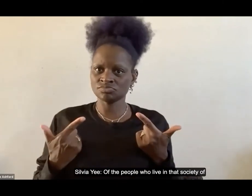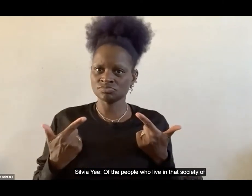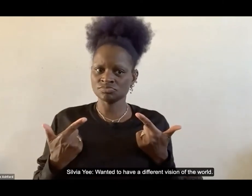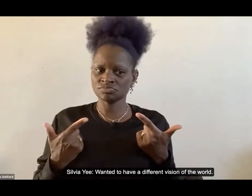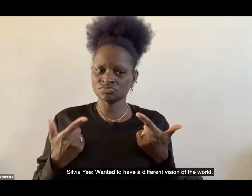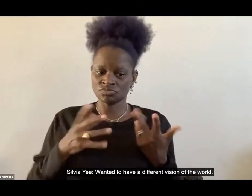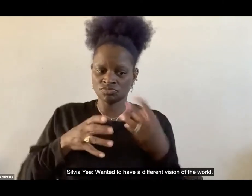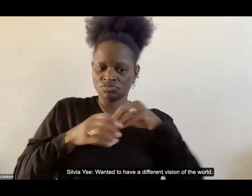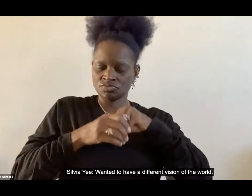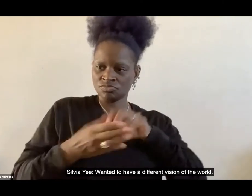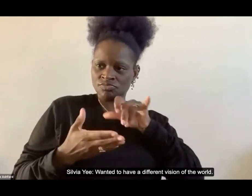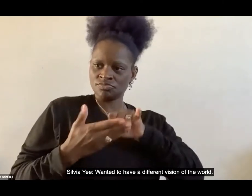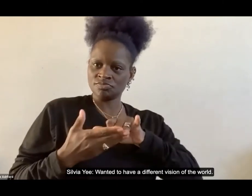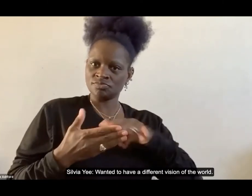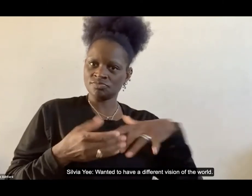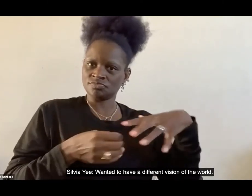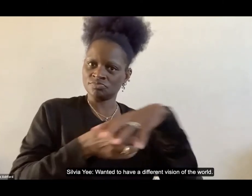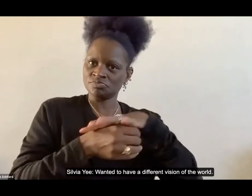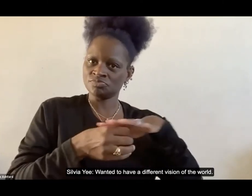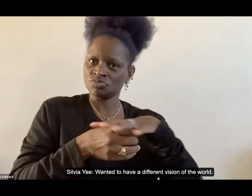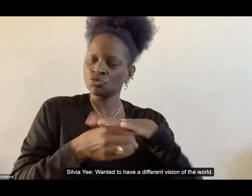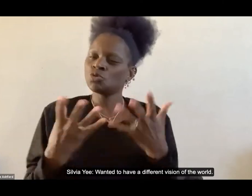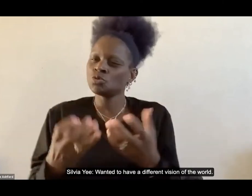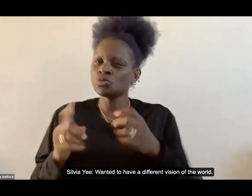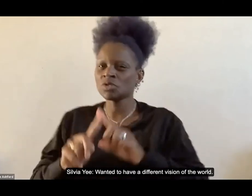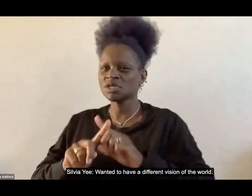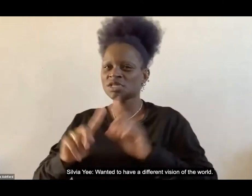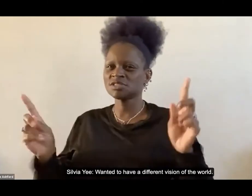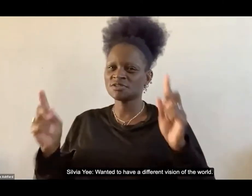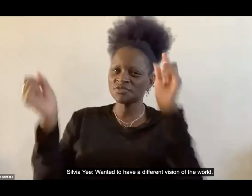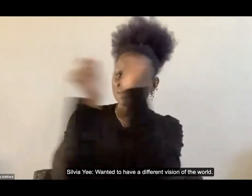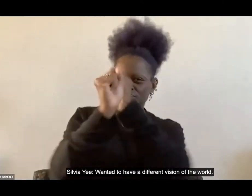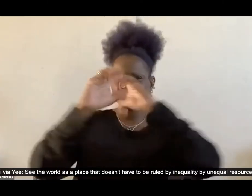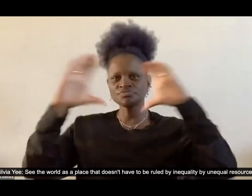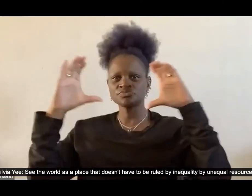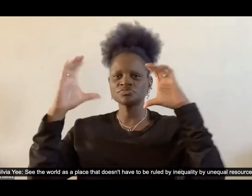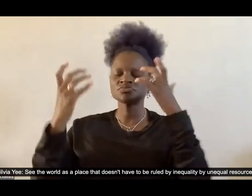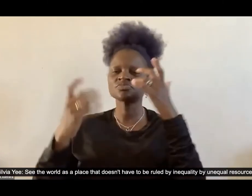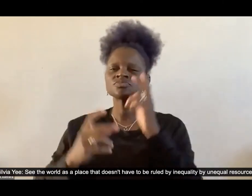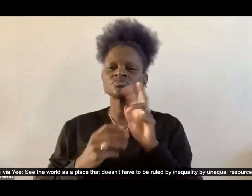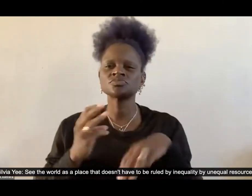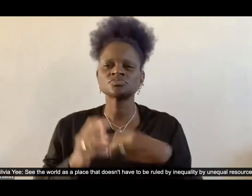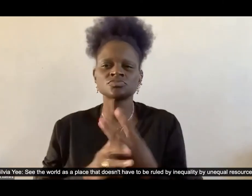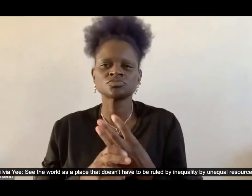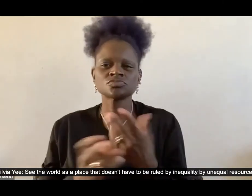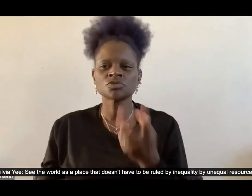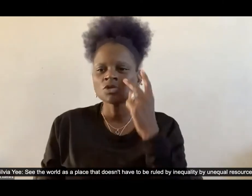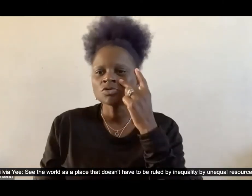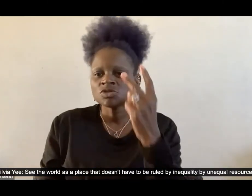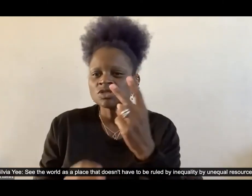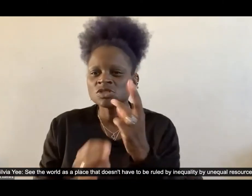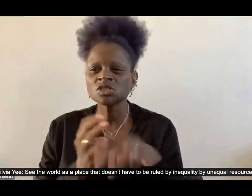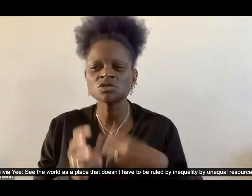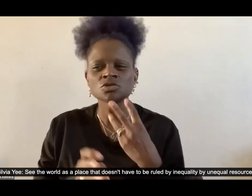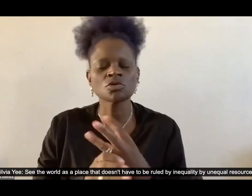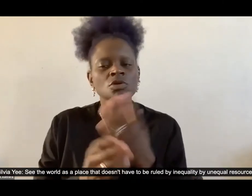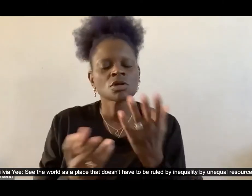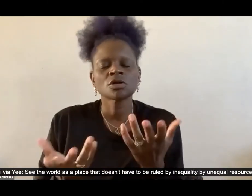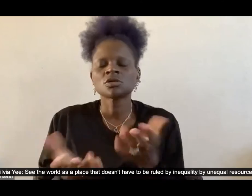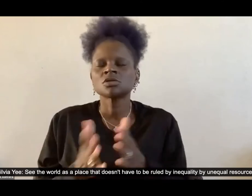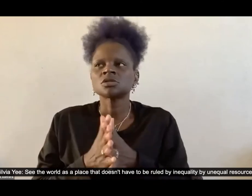who want to do have a different vision of the world um to see the world as a place that doesn't have to be